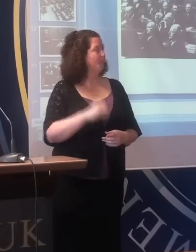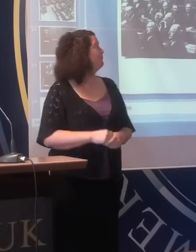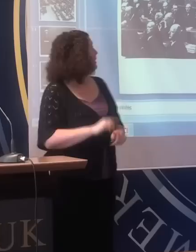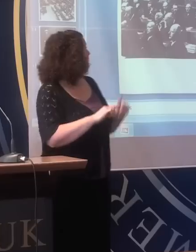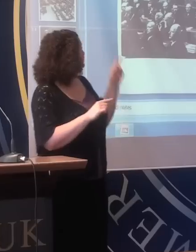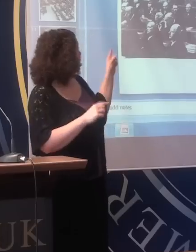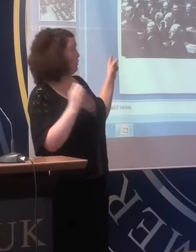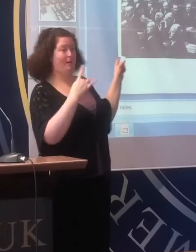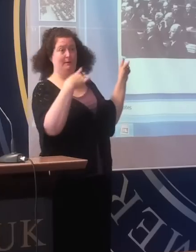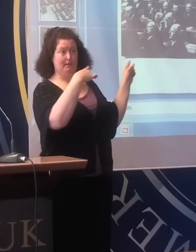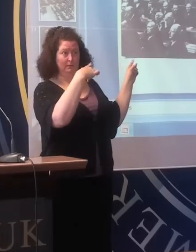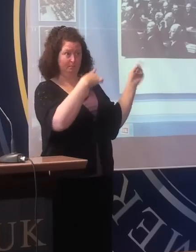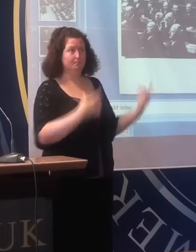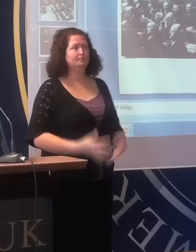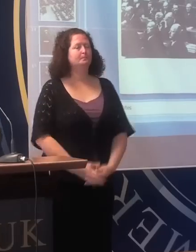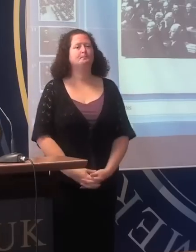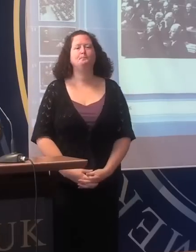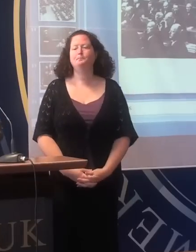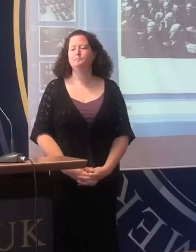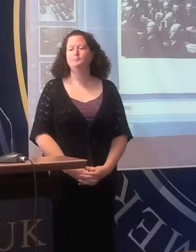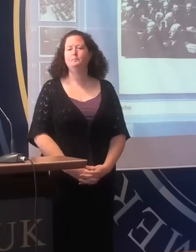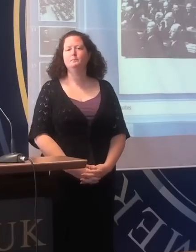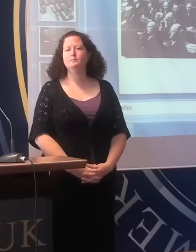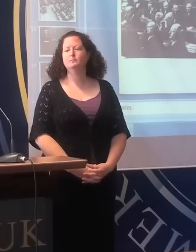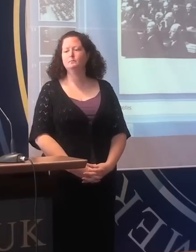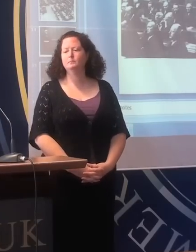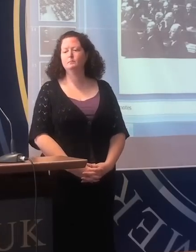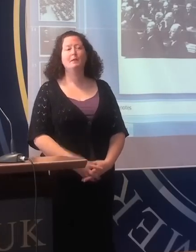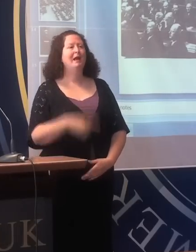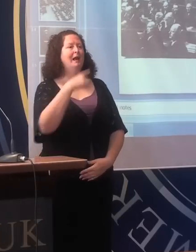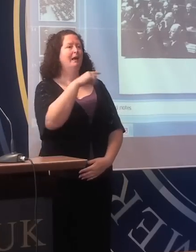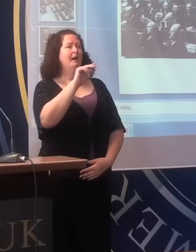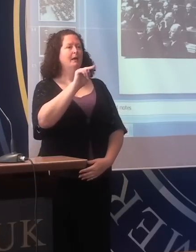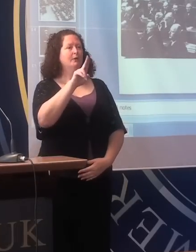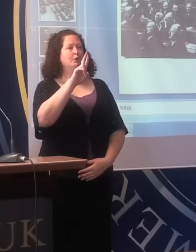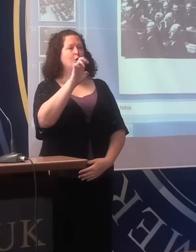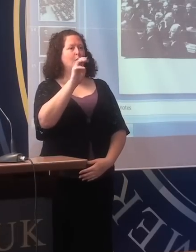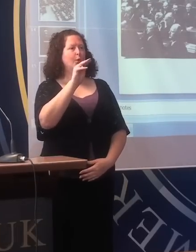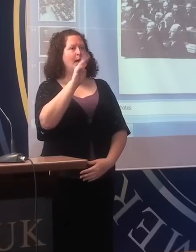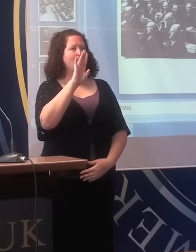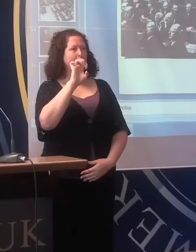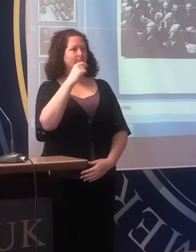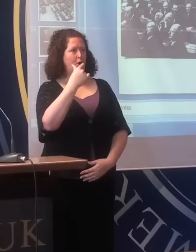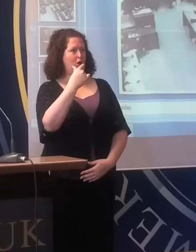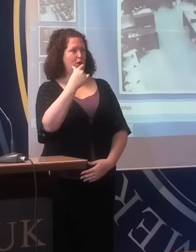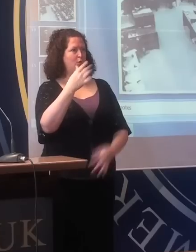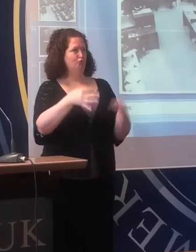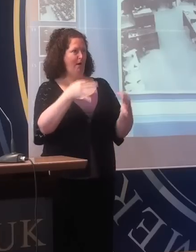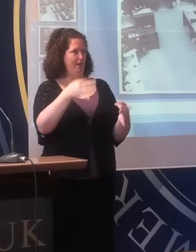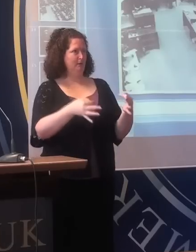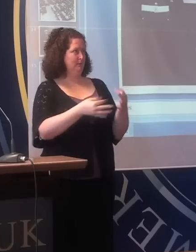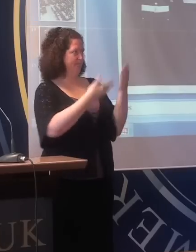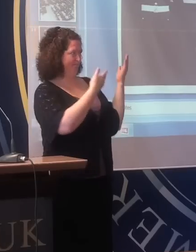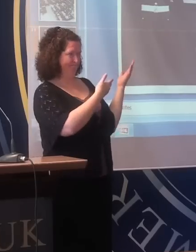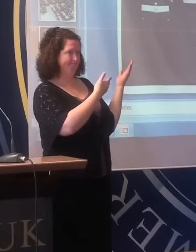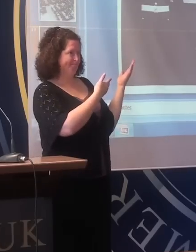to the Nuremberg trials. There they all are, there they all